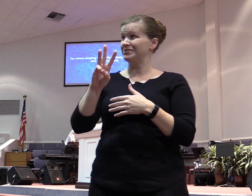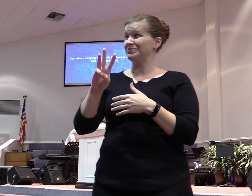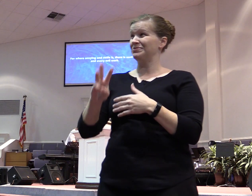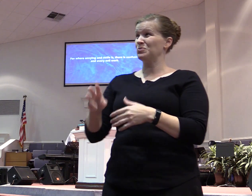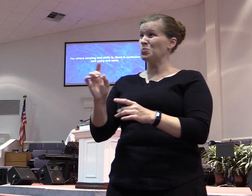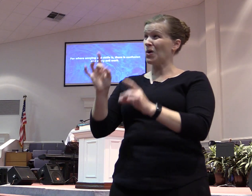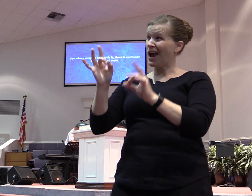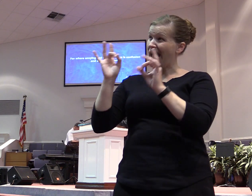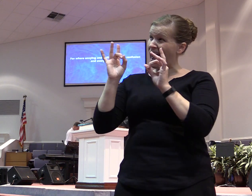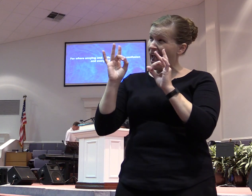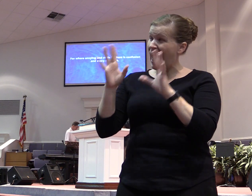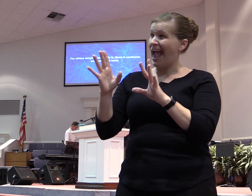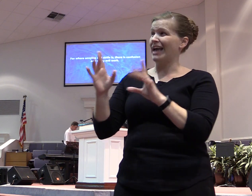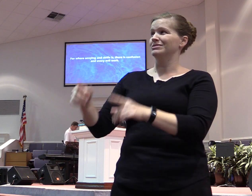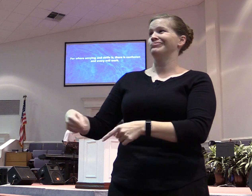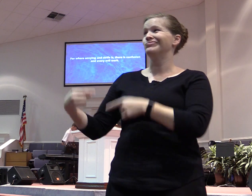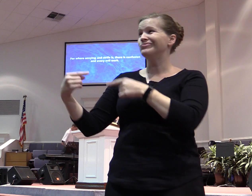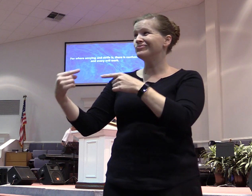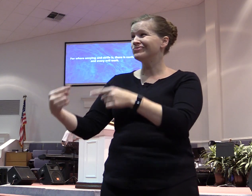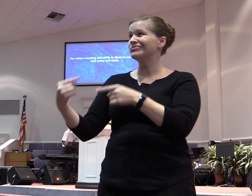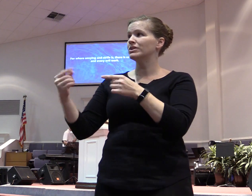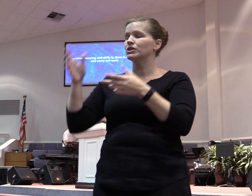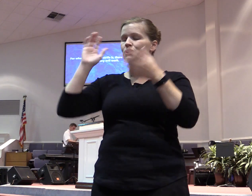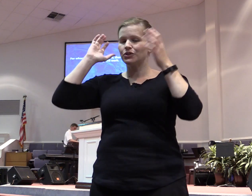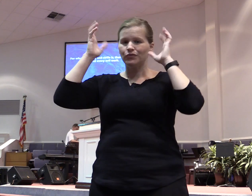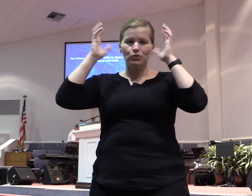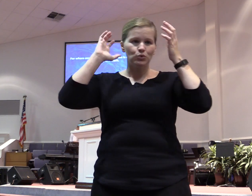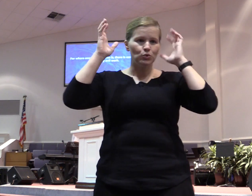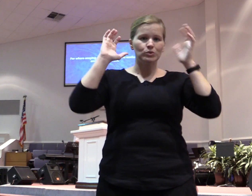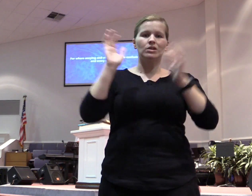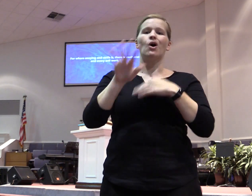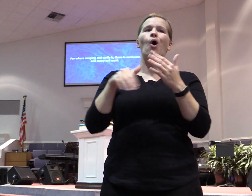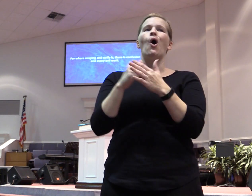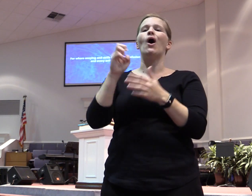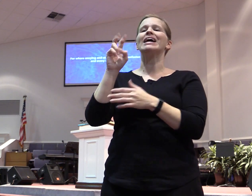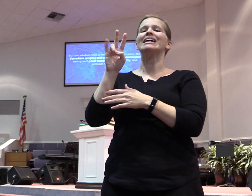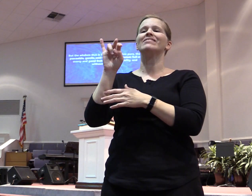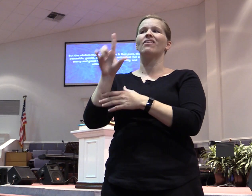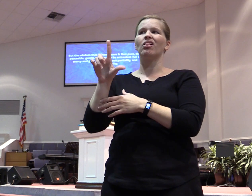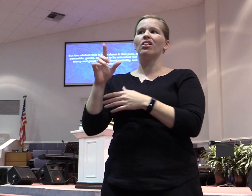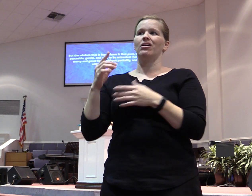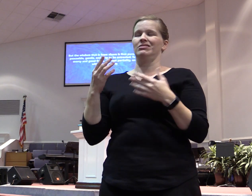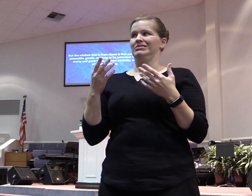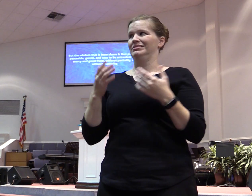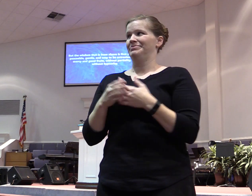confusion and every evil work. But the wisdom that is from above is first pure,